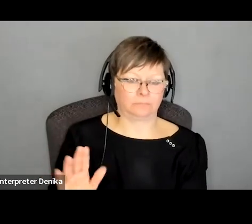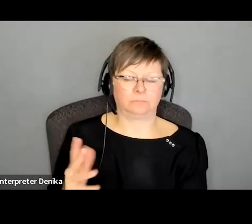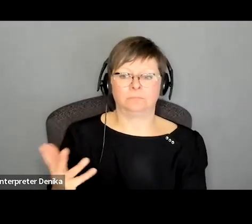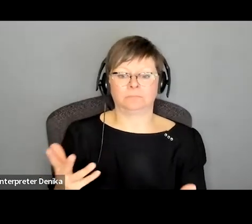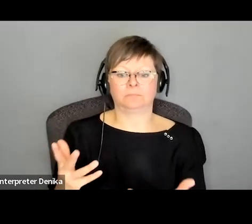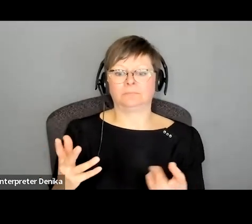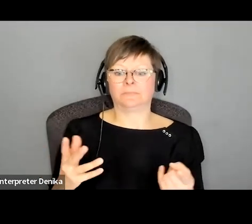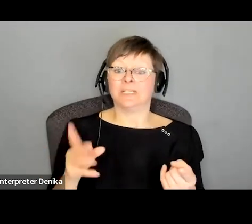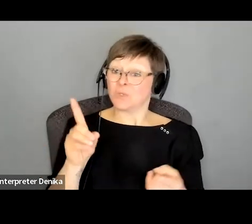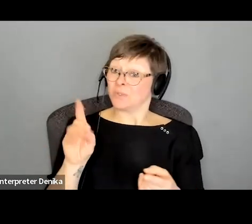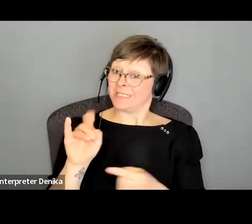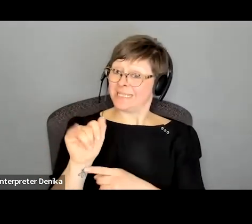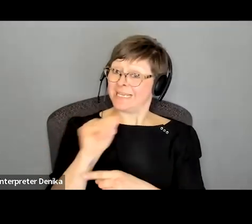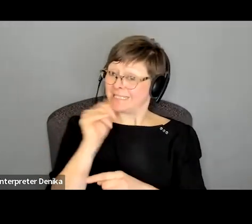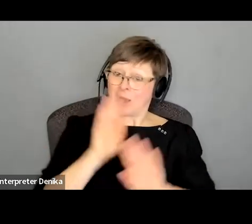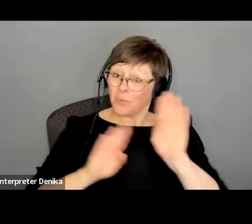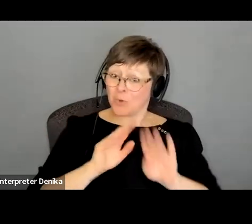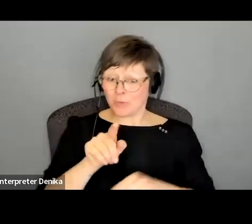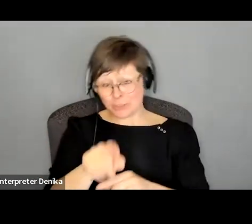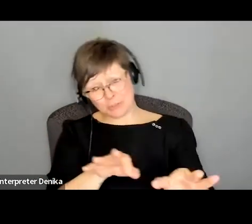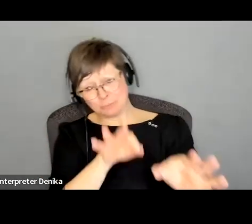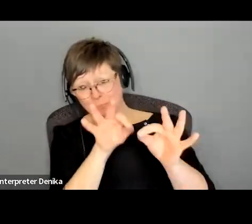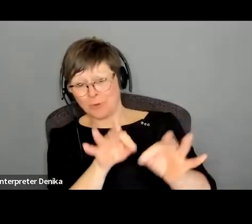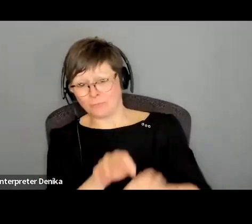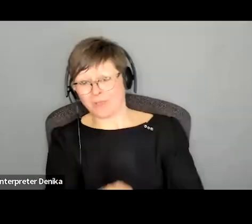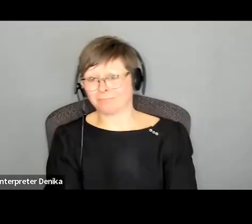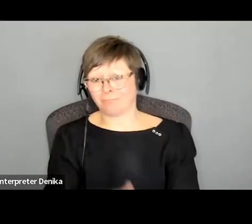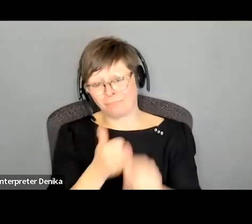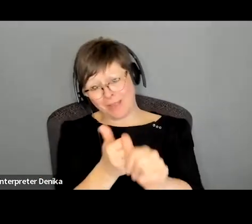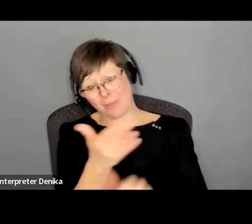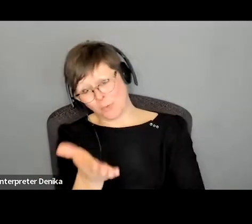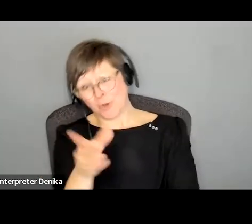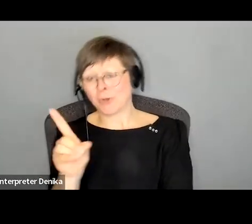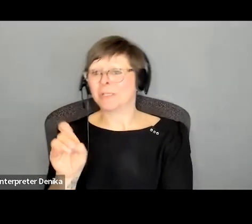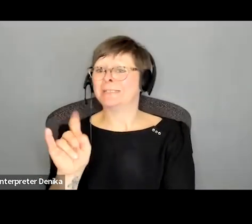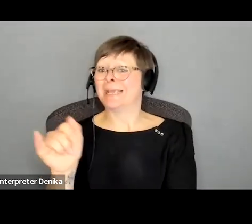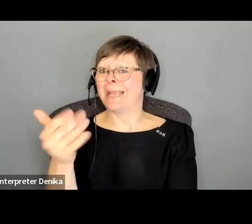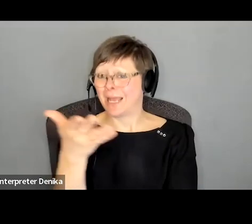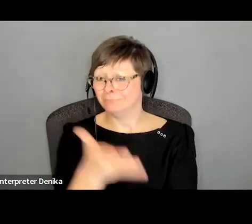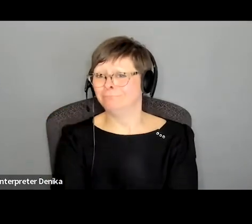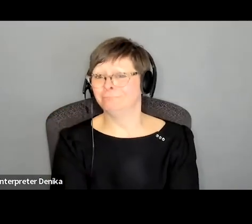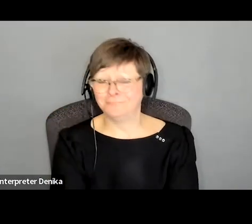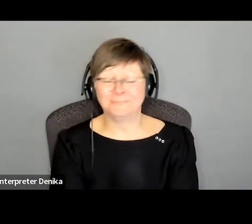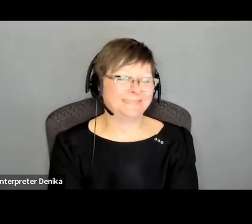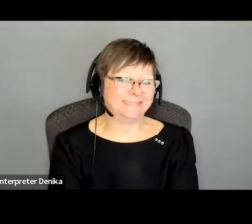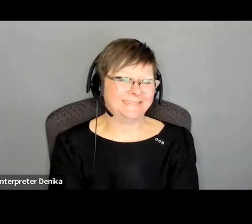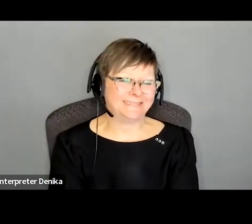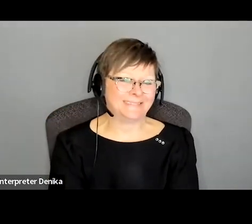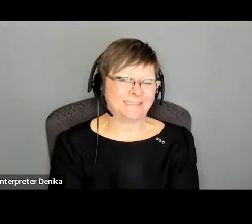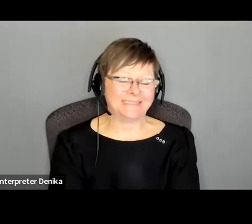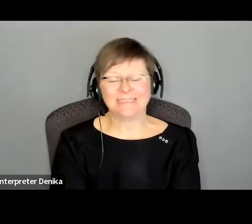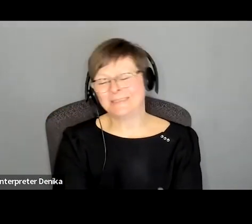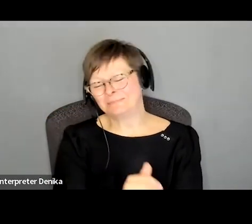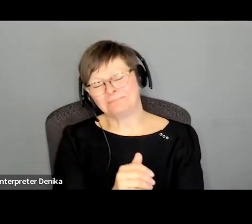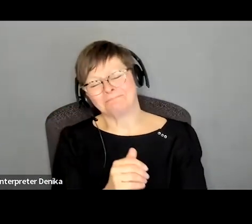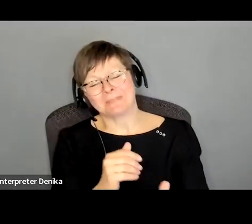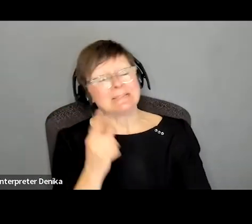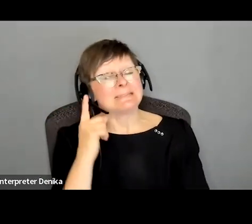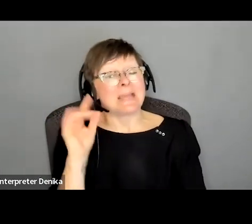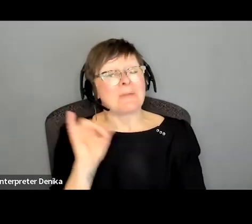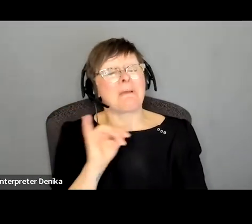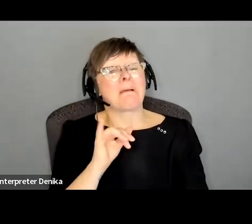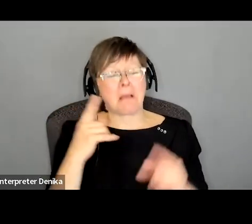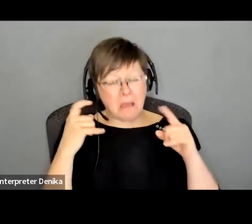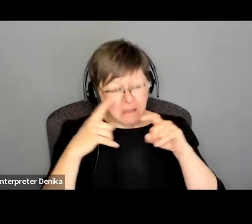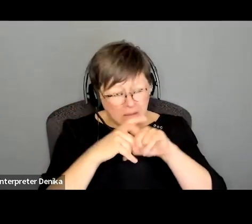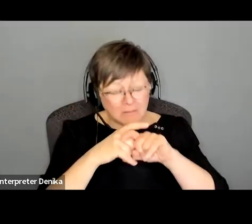at her she's perfect just go for that it's not as complicated as it sounds and i think